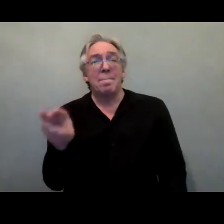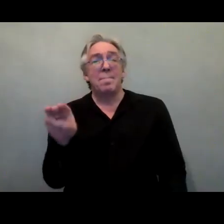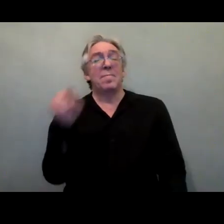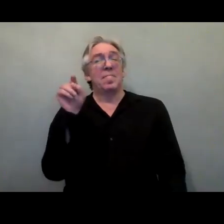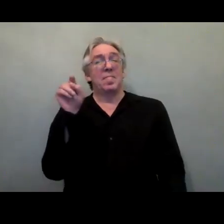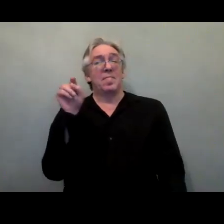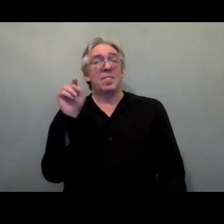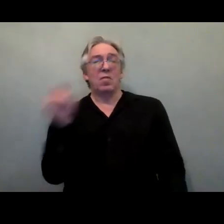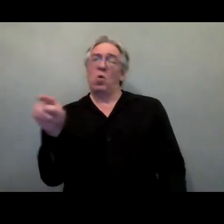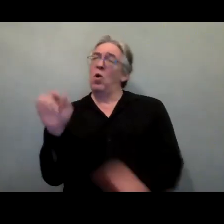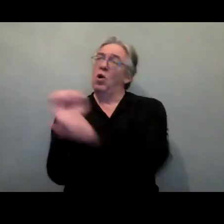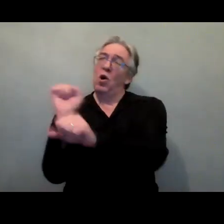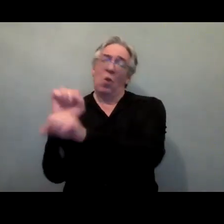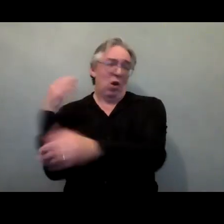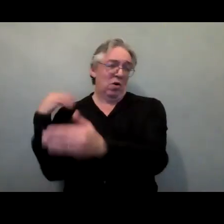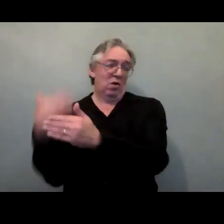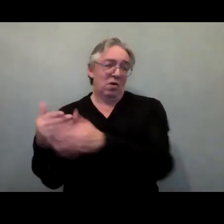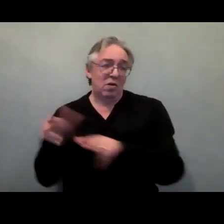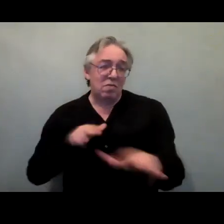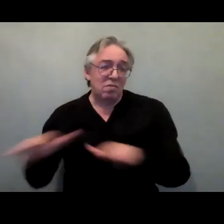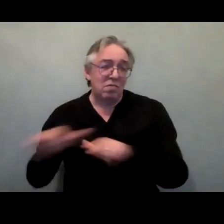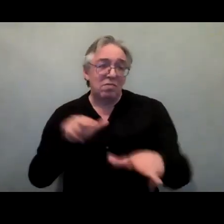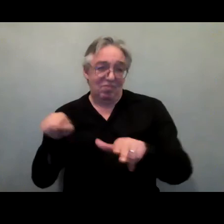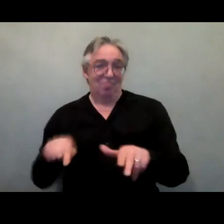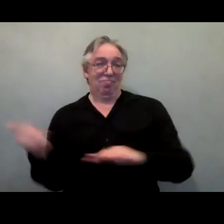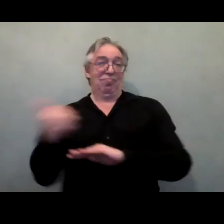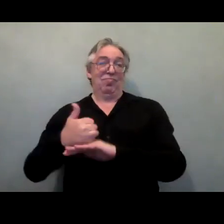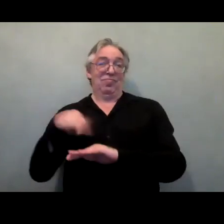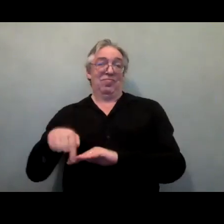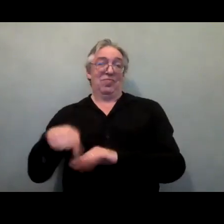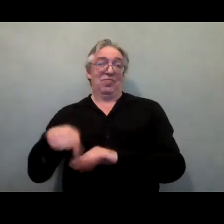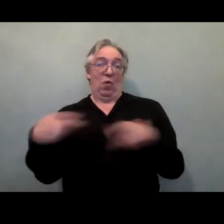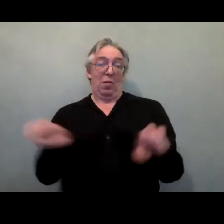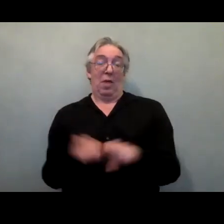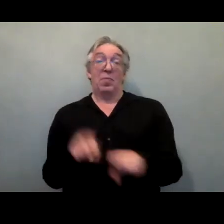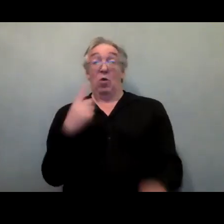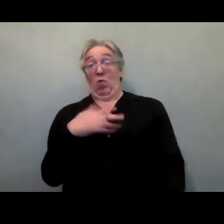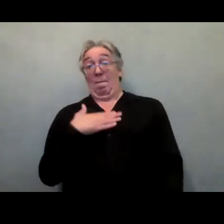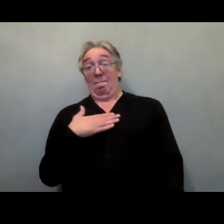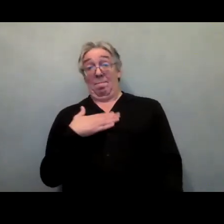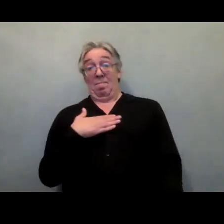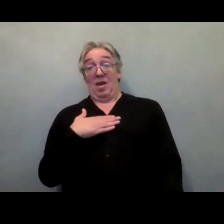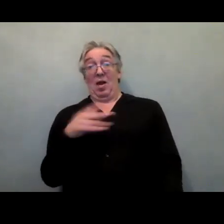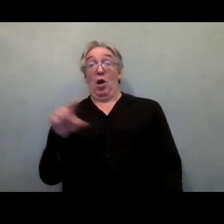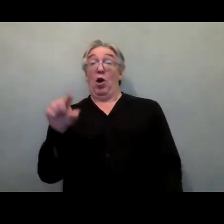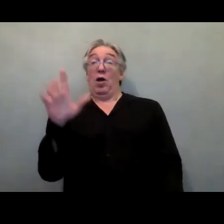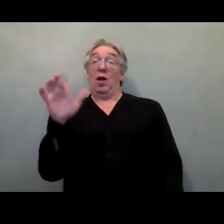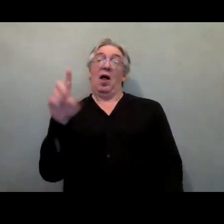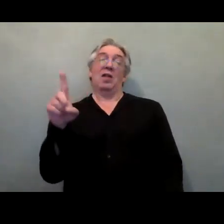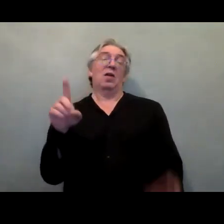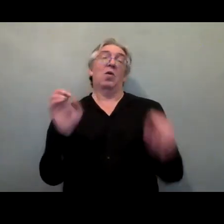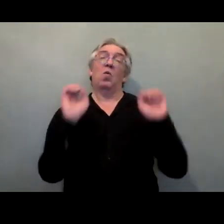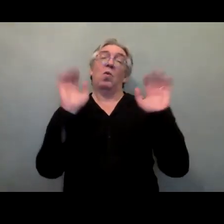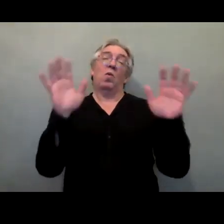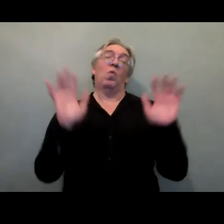of your work behind the scenes on the event. For me, GLAAD is a really remarkable network of all those driving